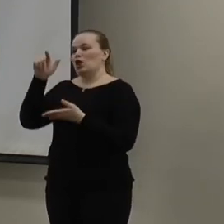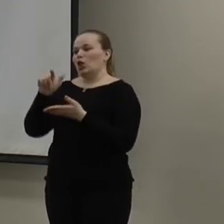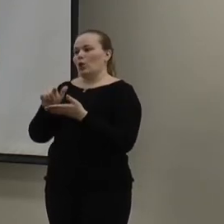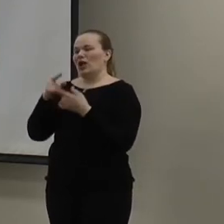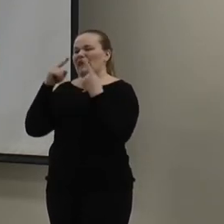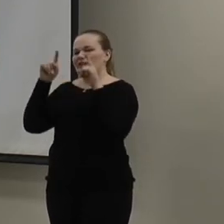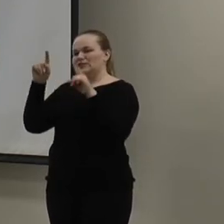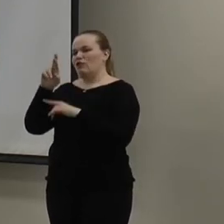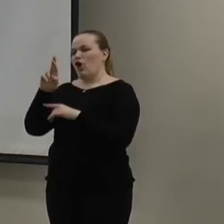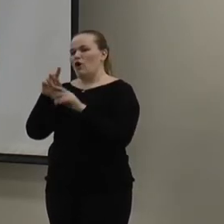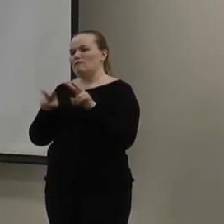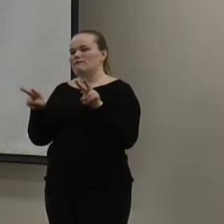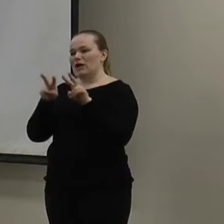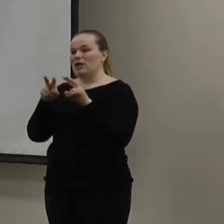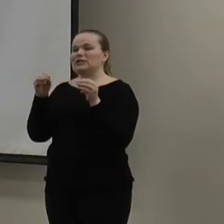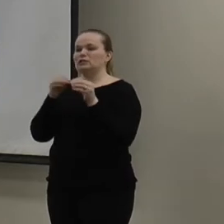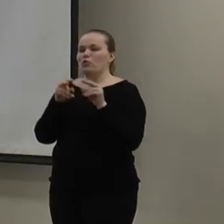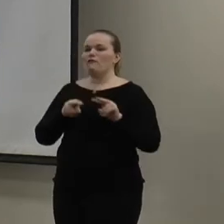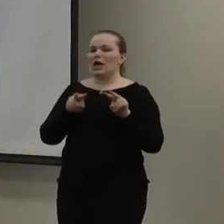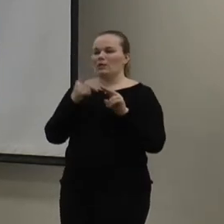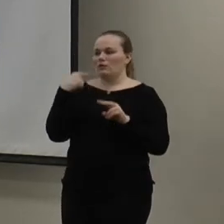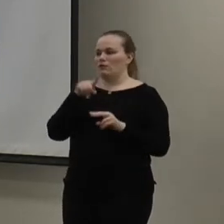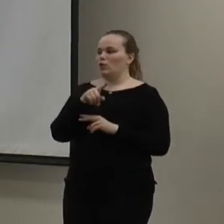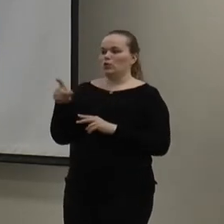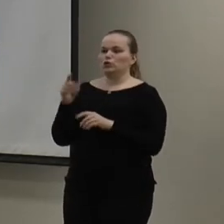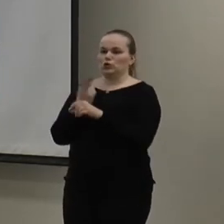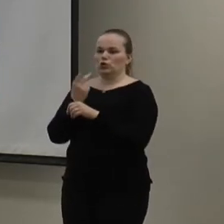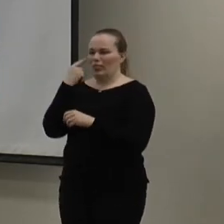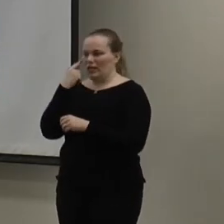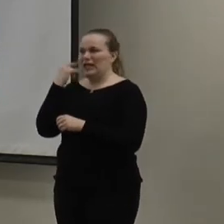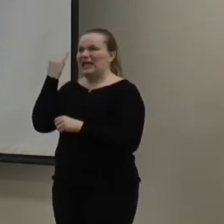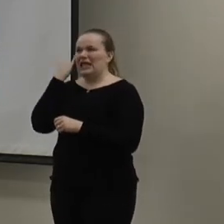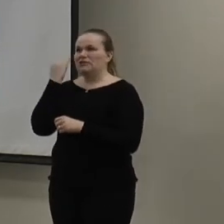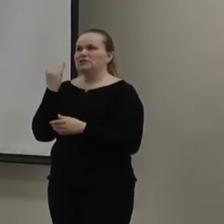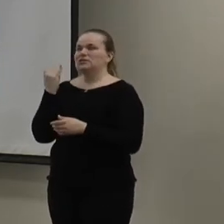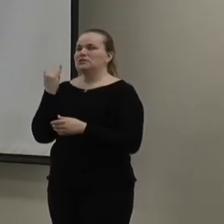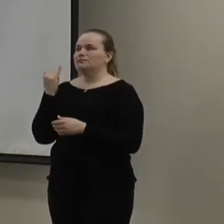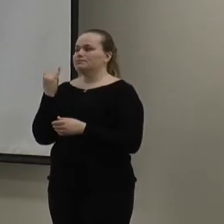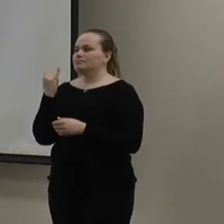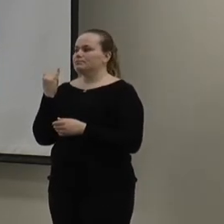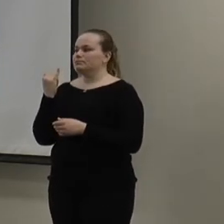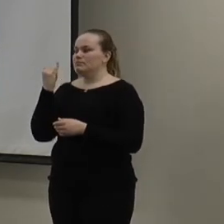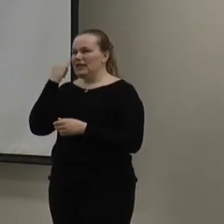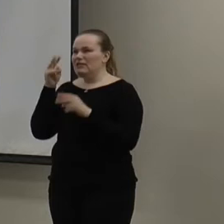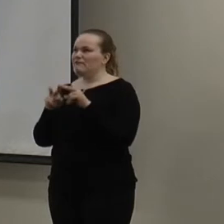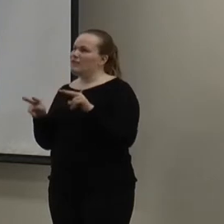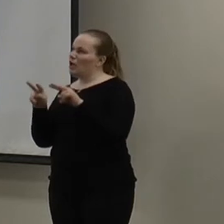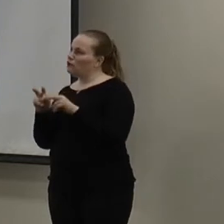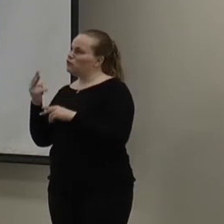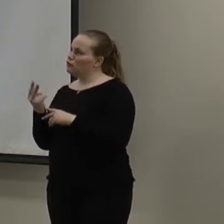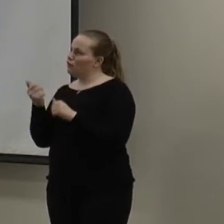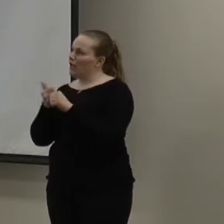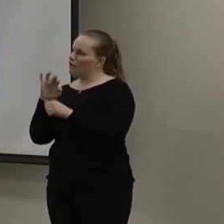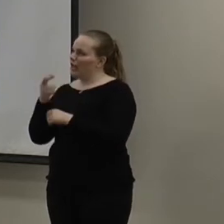effective R value per inch. It's more about the tube. So, you just think, okay, so if it's two, the value of two per inch,